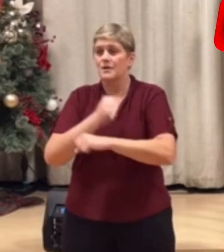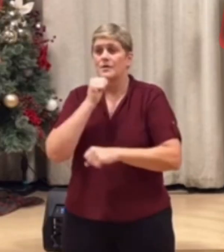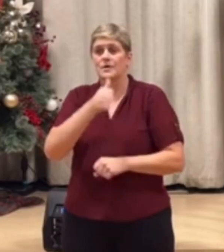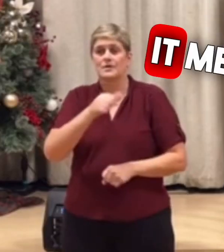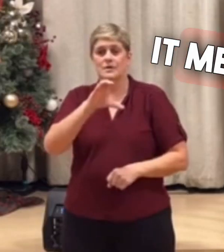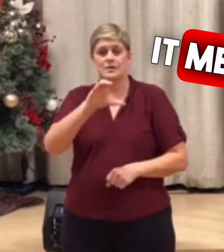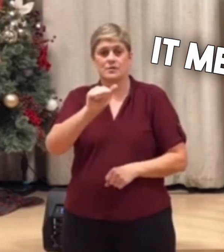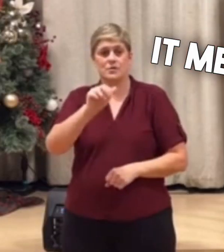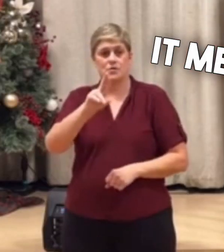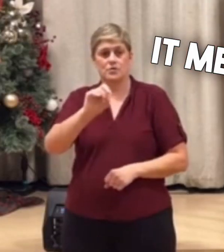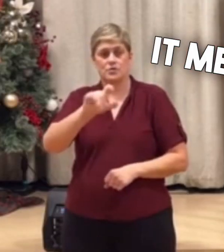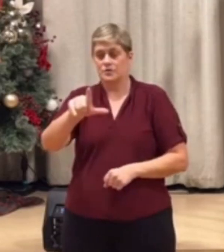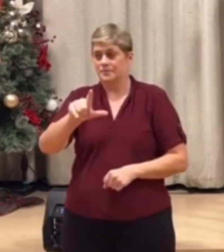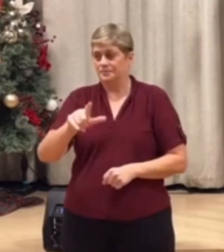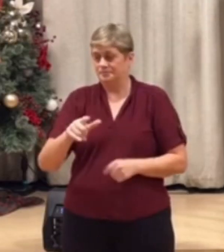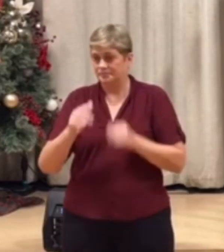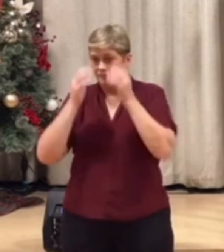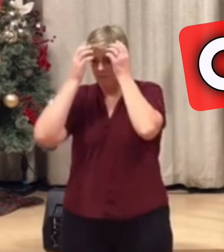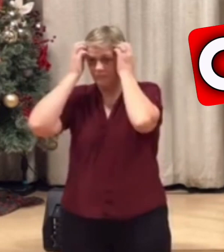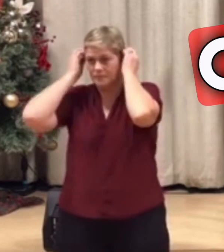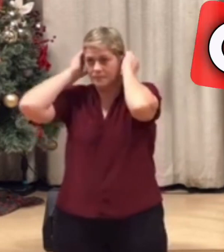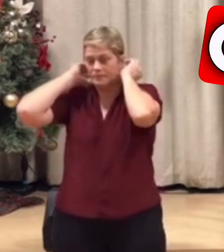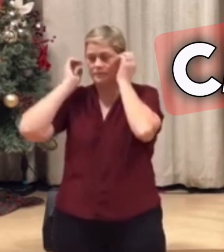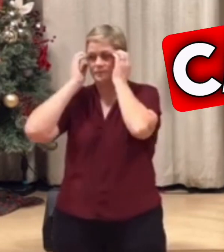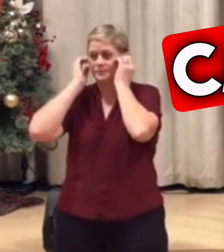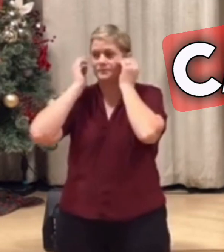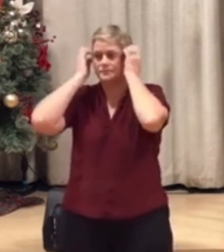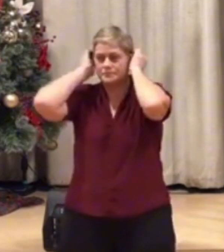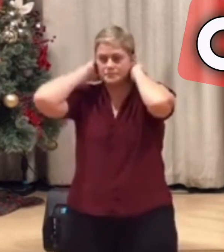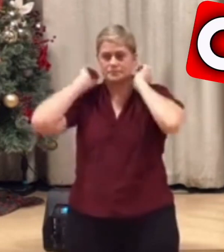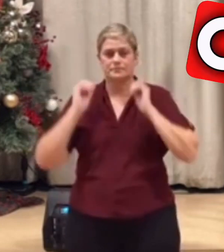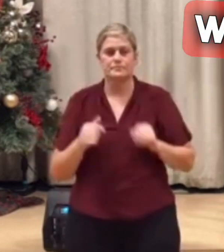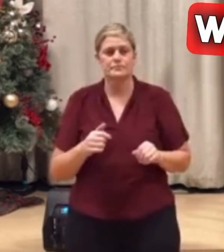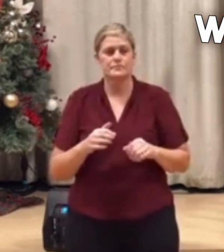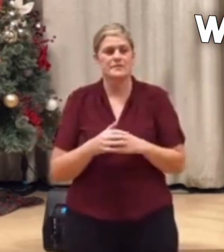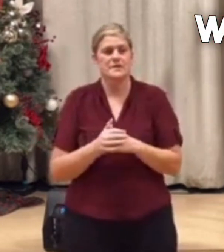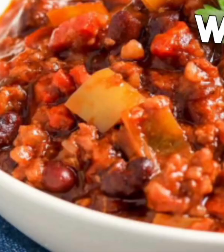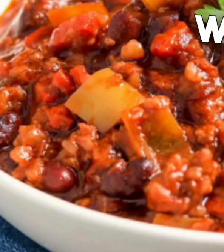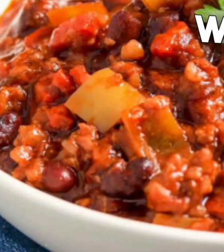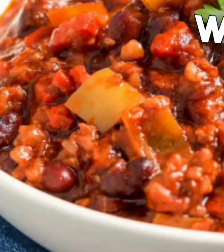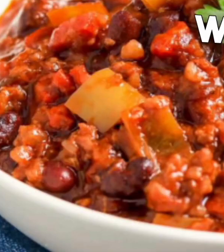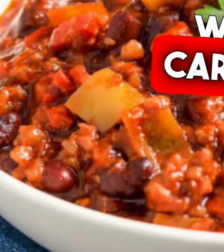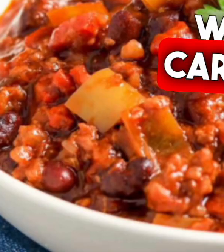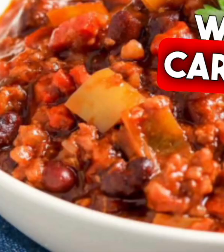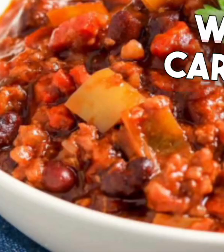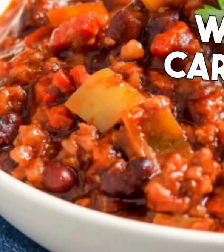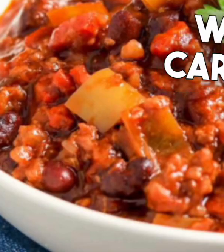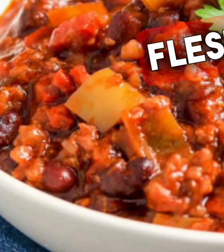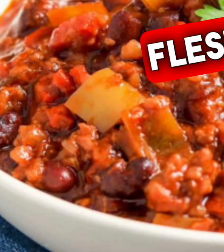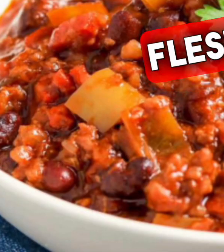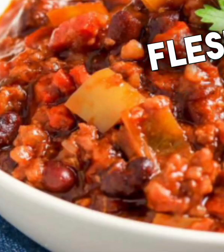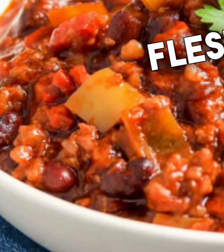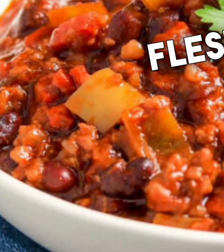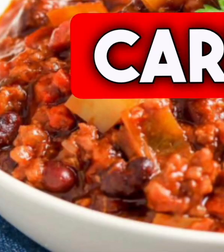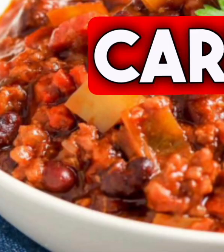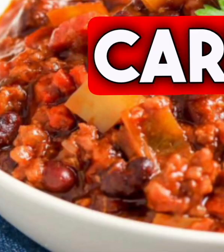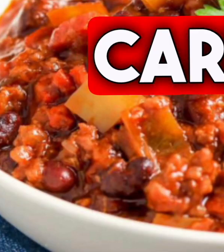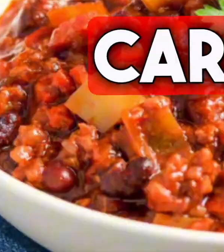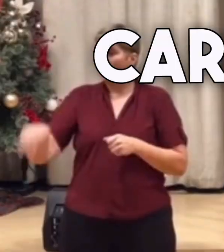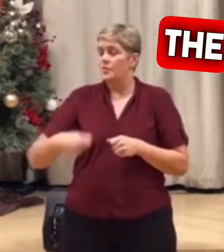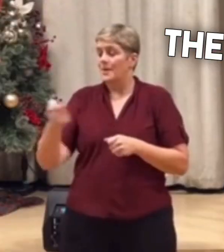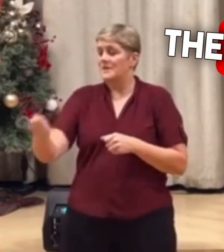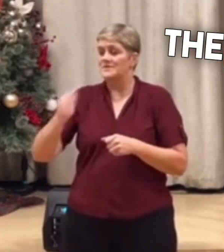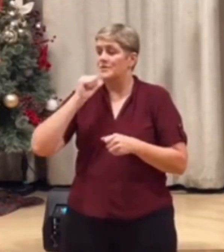carnal mean? It means flesh. Like chili con carne is like chili with meat. Carne means flesh if you're a